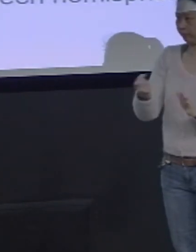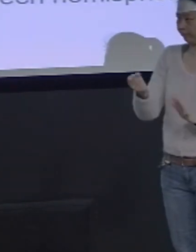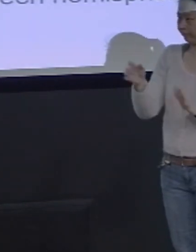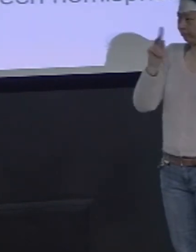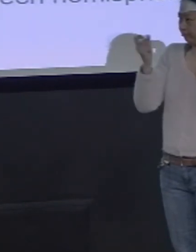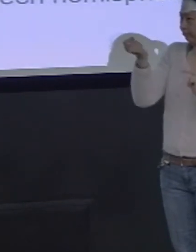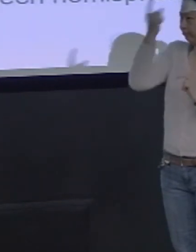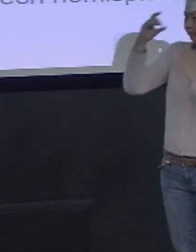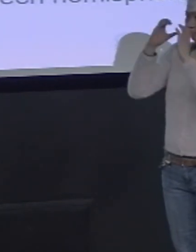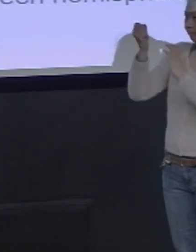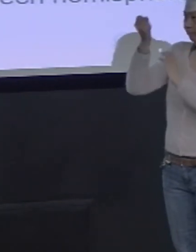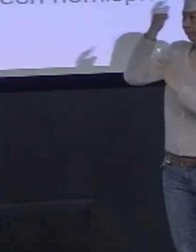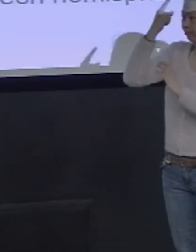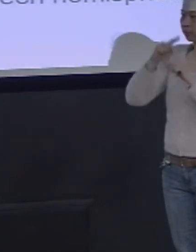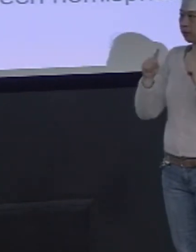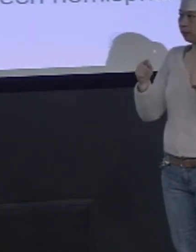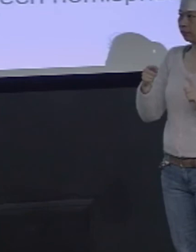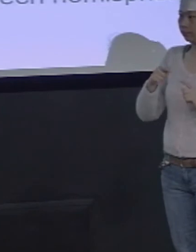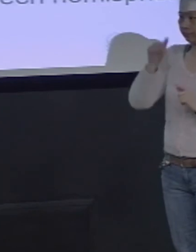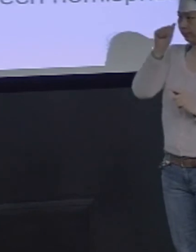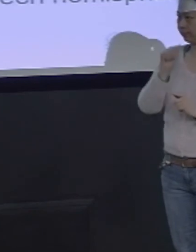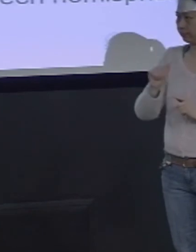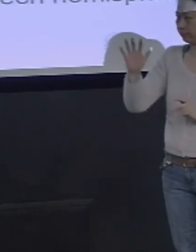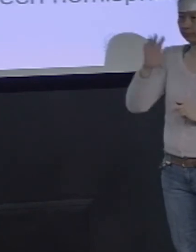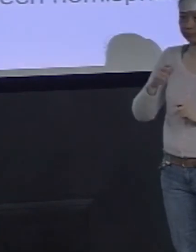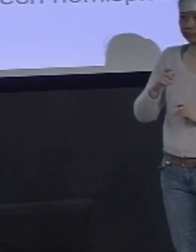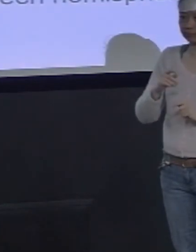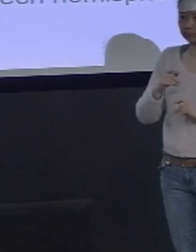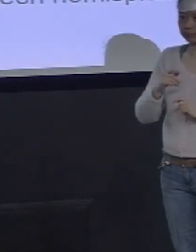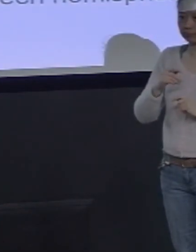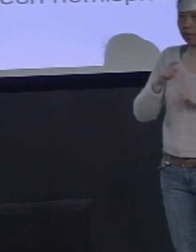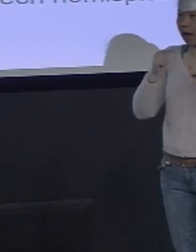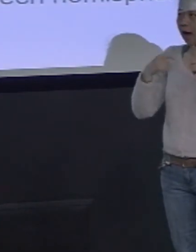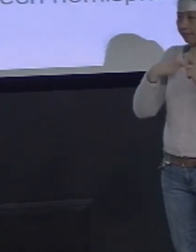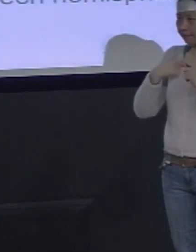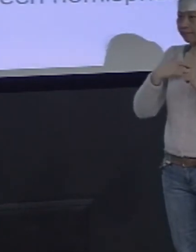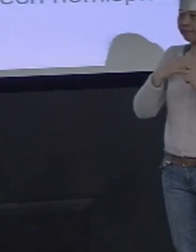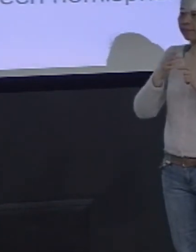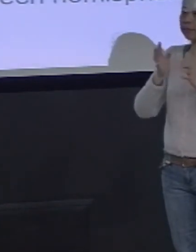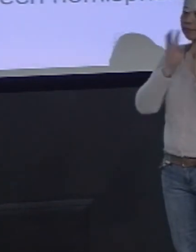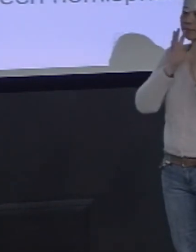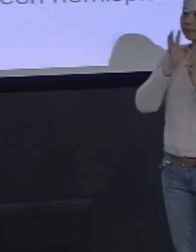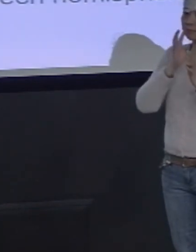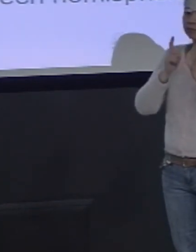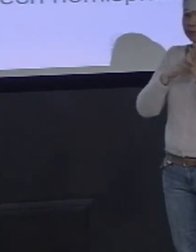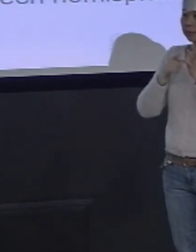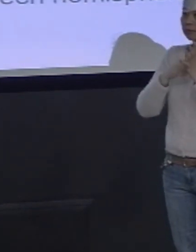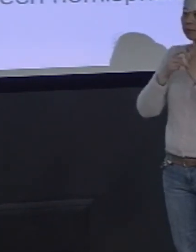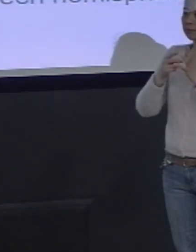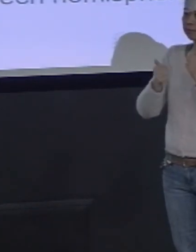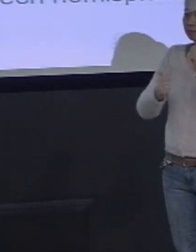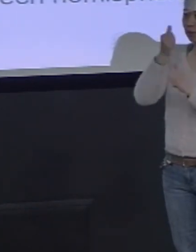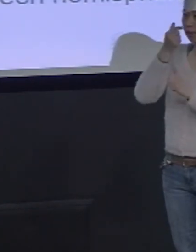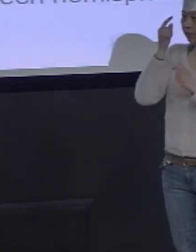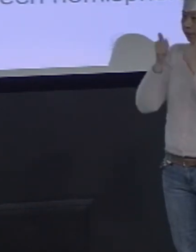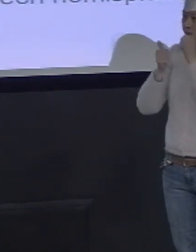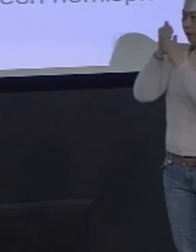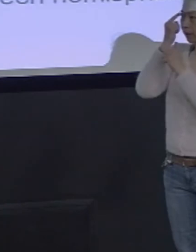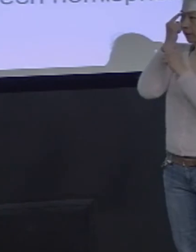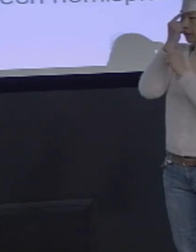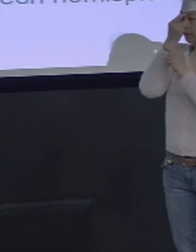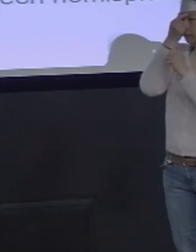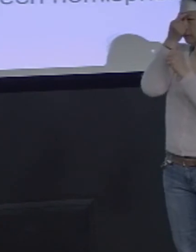don't use their hands a lot, but they definitely use their facial expressions to convey information, and both of those patterns are different than what I've seen across Asia.